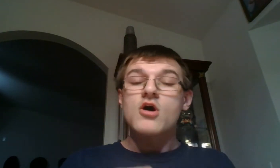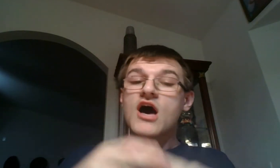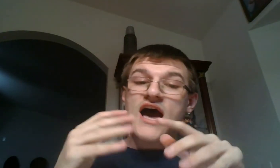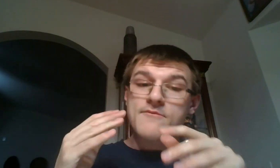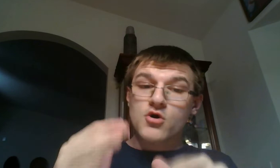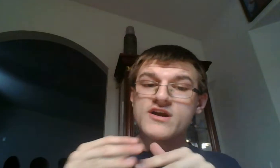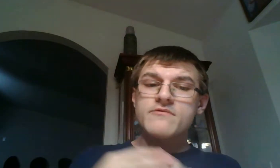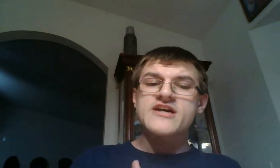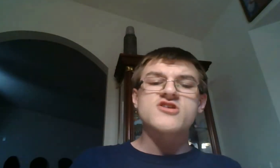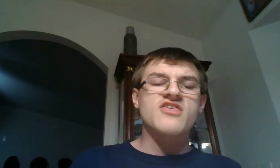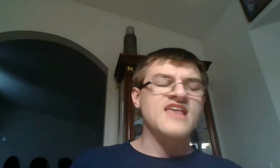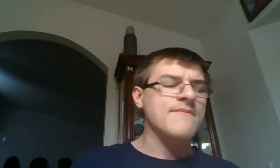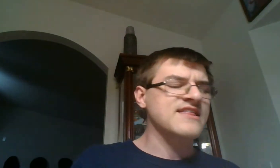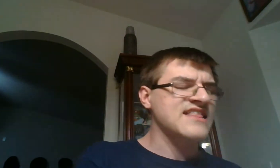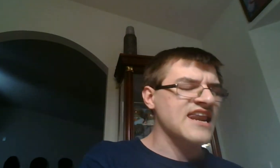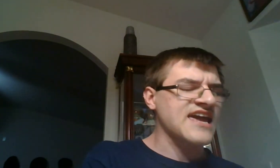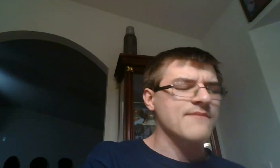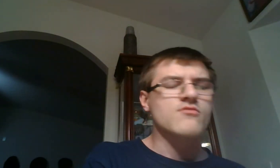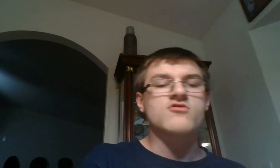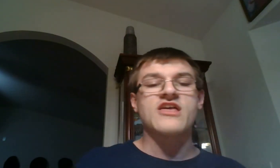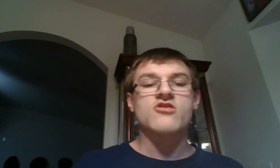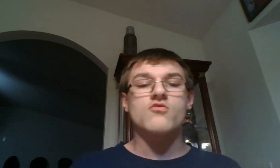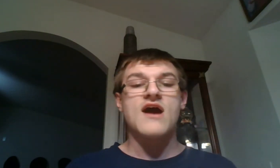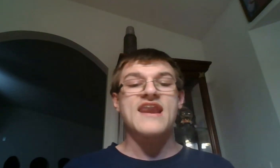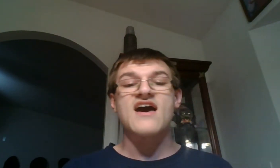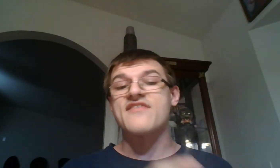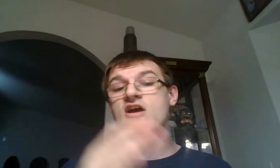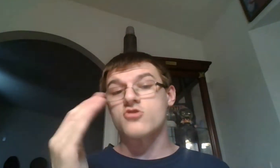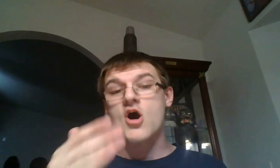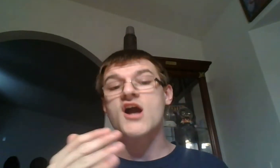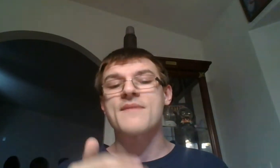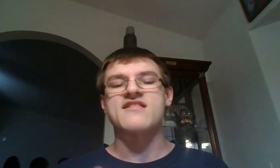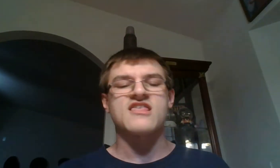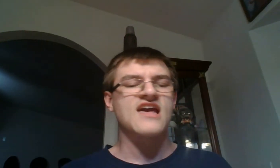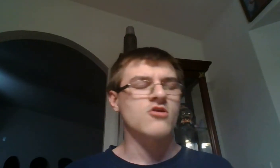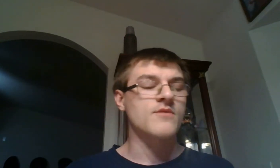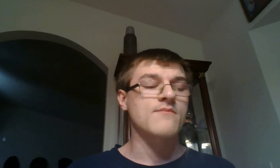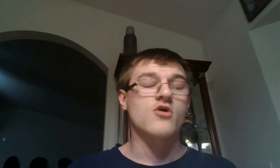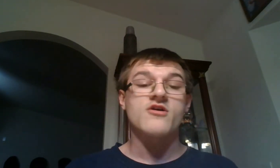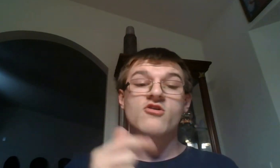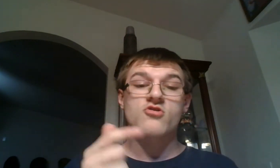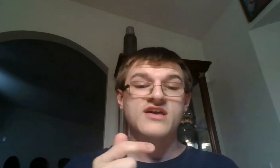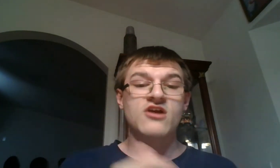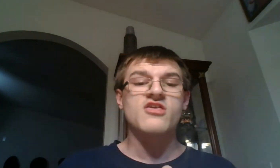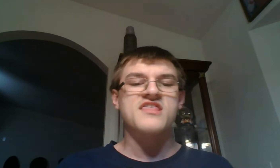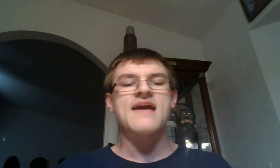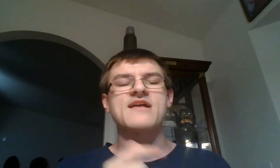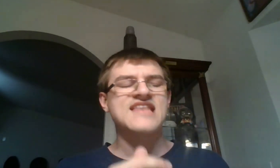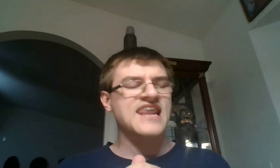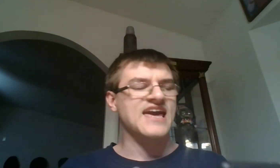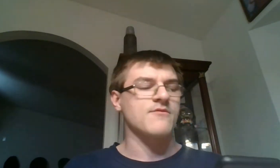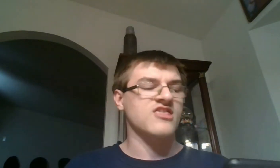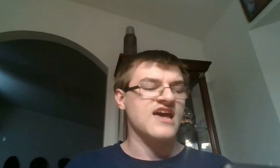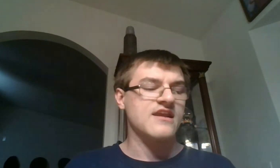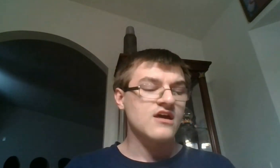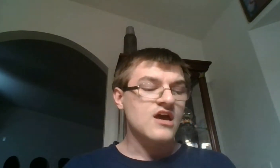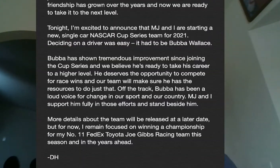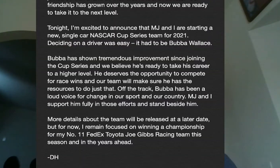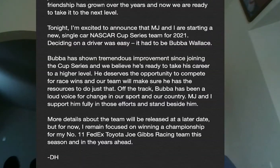I'm going to read you the statement that Denny Hamlin released right now and then I'll talk about this a little bit more. So here's the statement Denny Hamlin said. 11